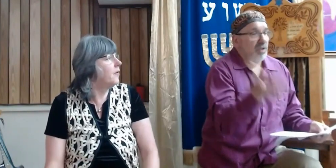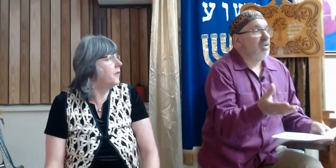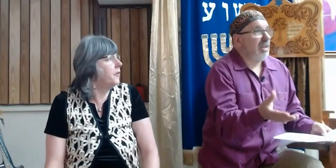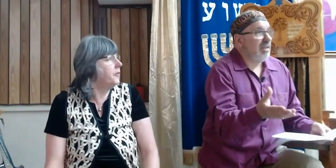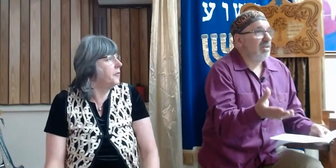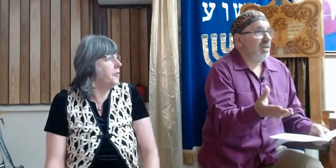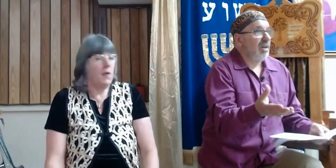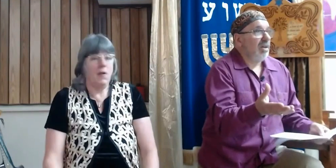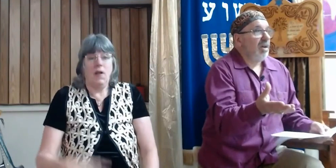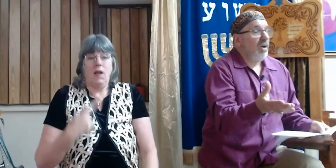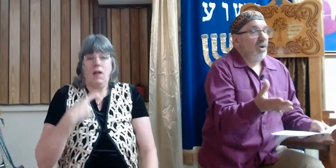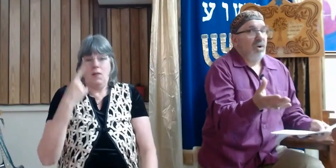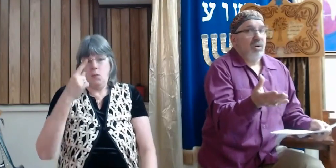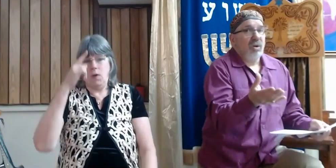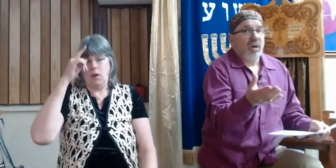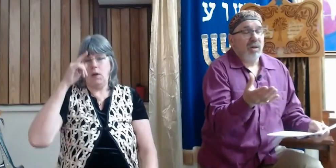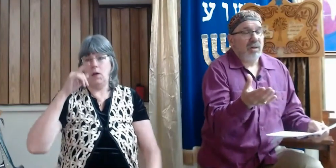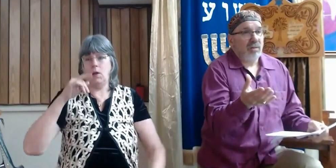journalist